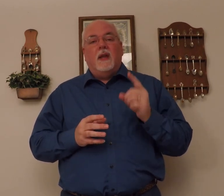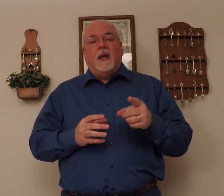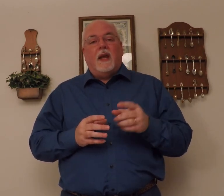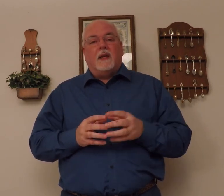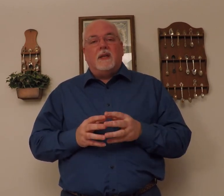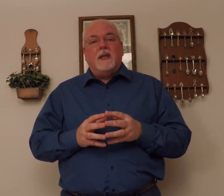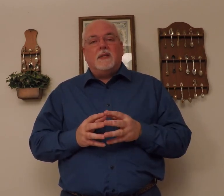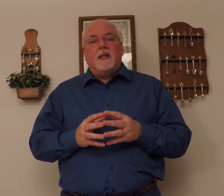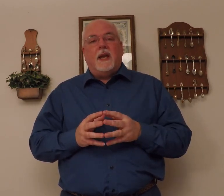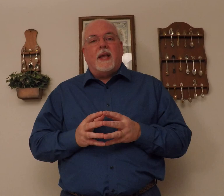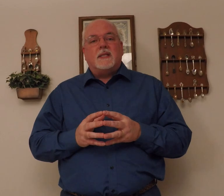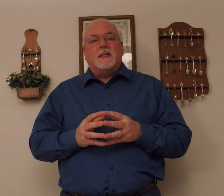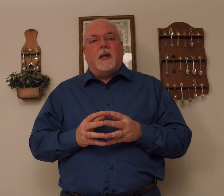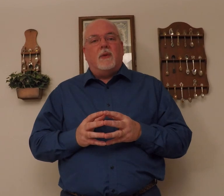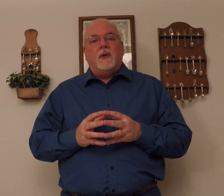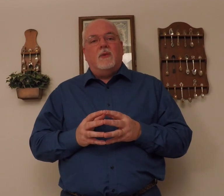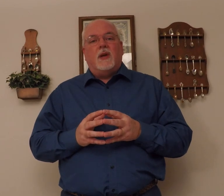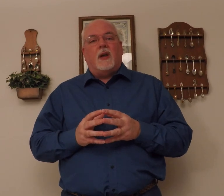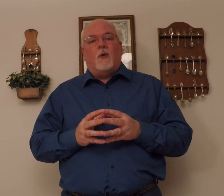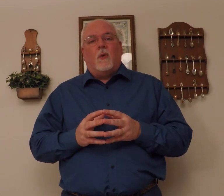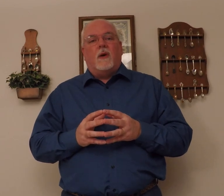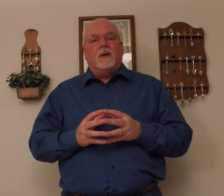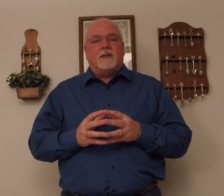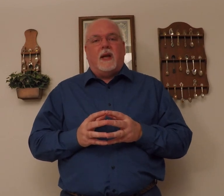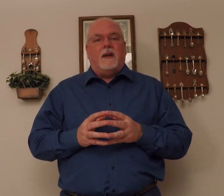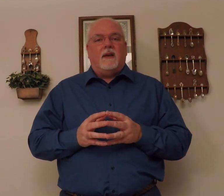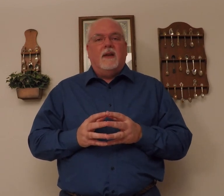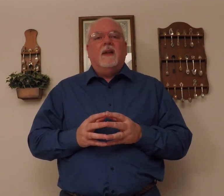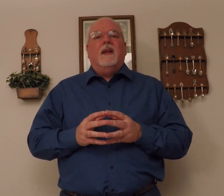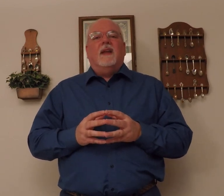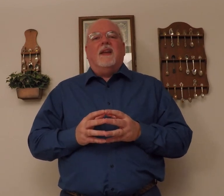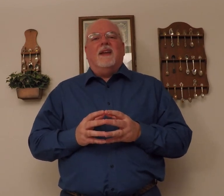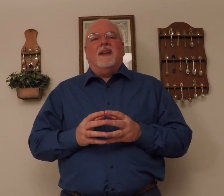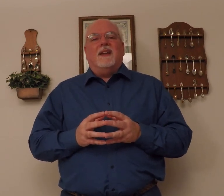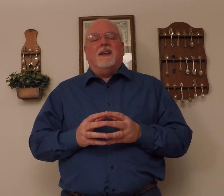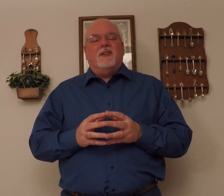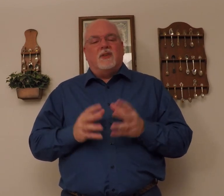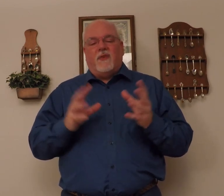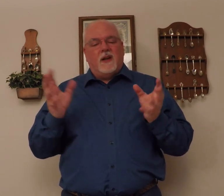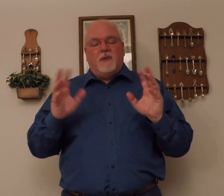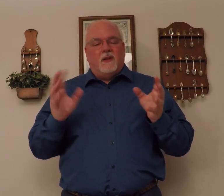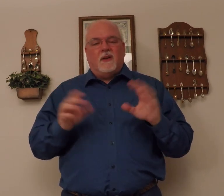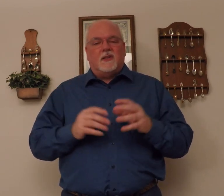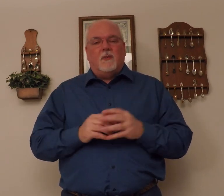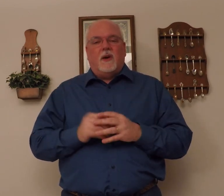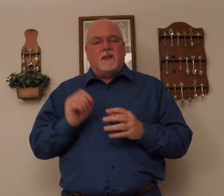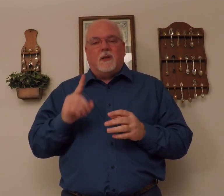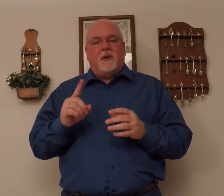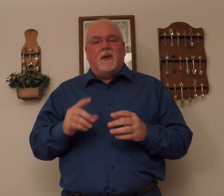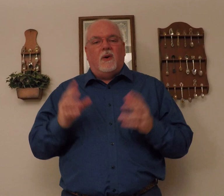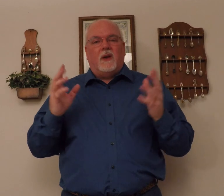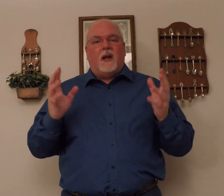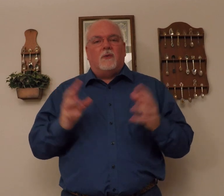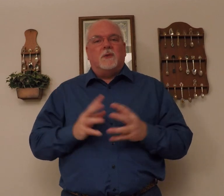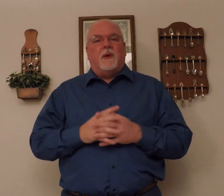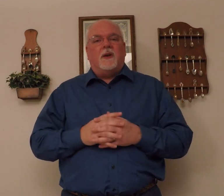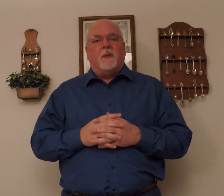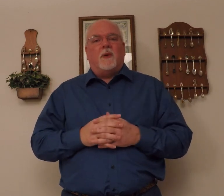LTCSW.org site. Just find me on there somewhere. Send me a note. I'll respond. I